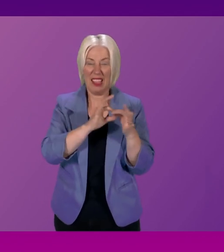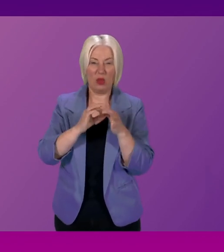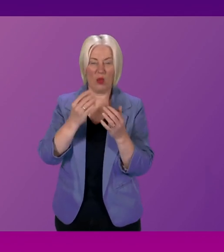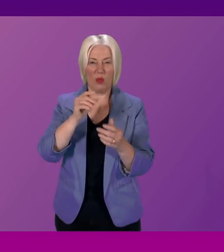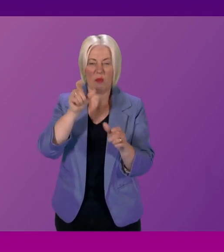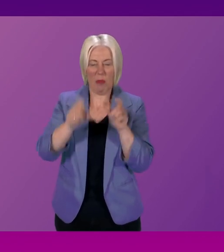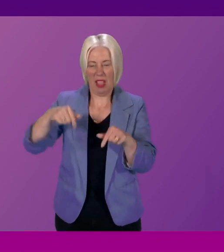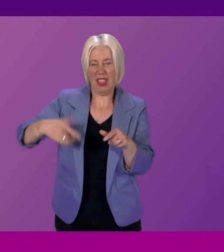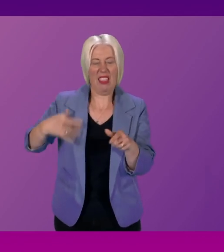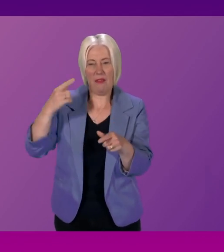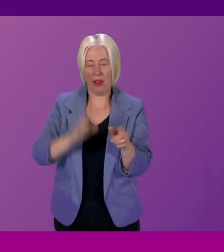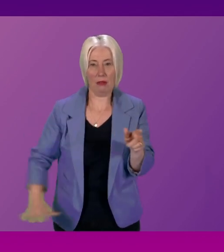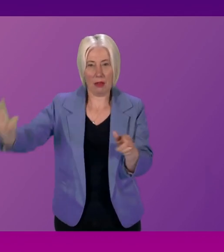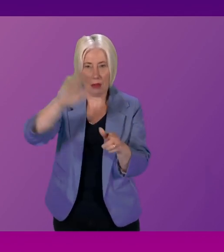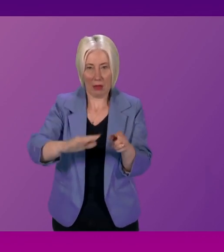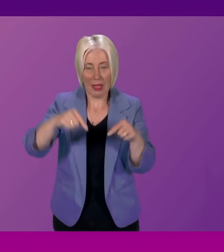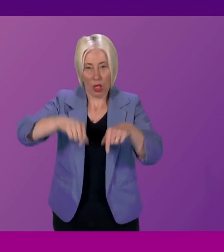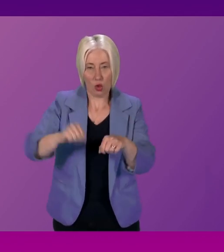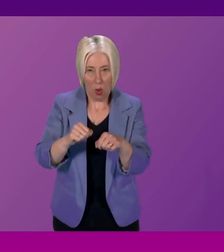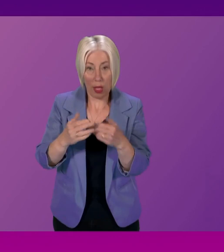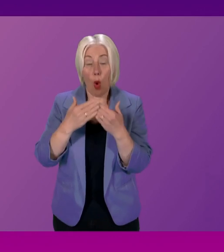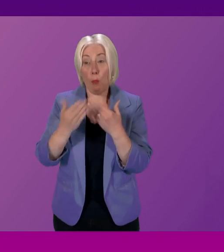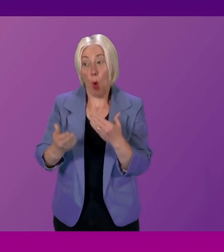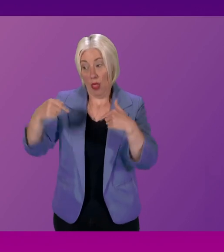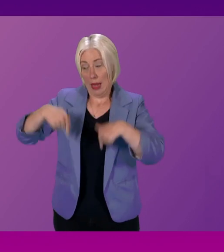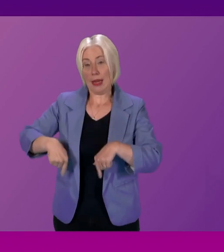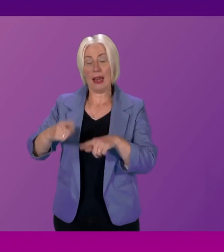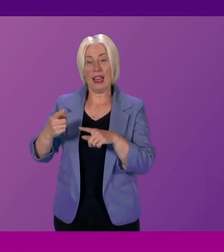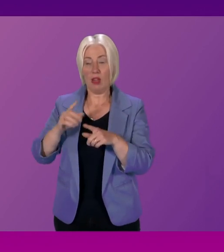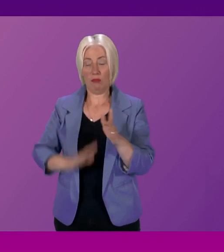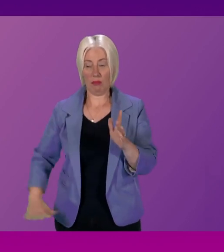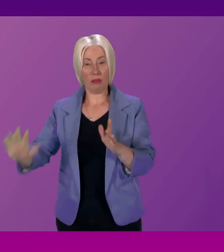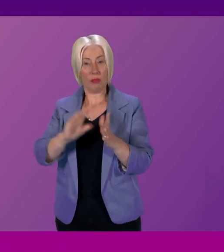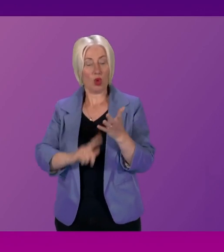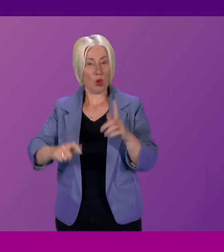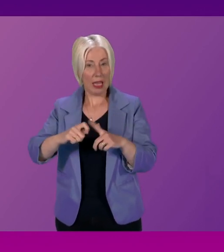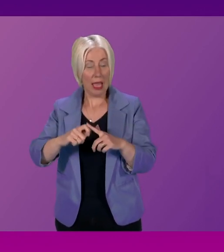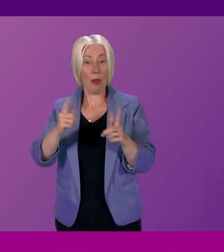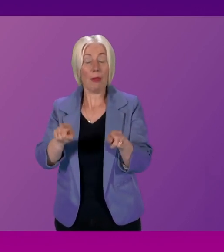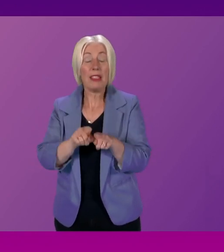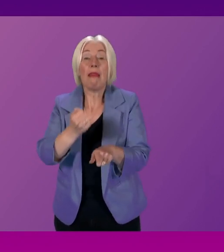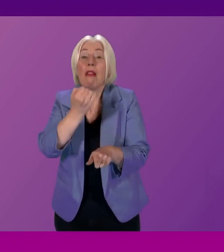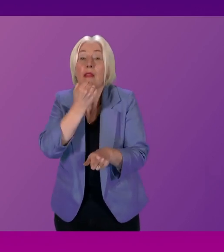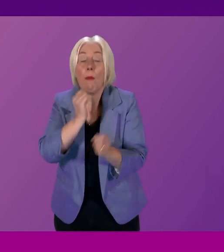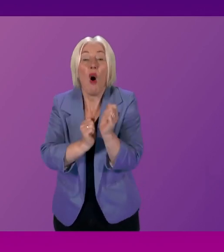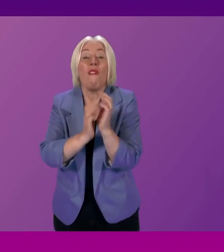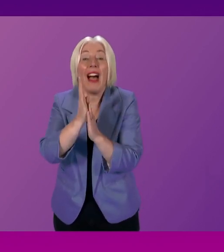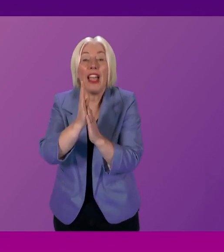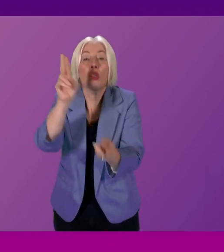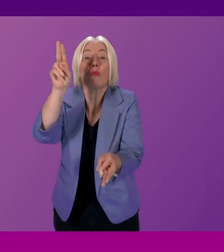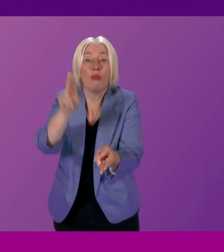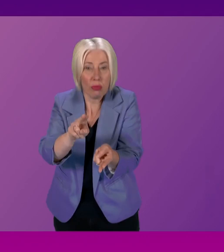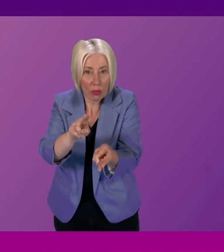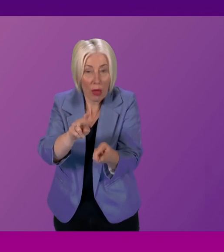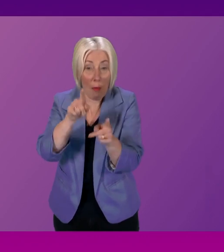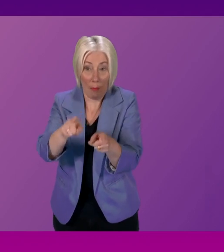than other parts of the UK. And crucially, fires, the number of fires, incidents of fires, are going down. And that is what, of